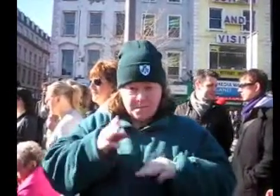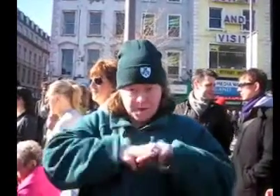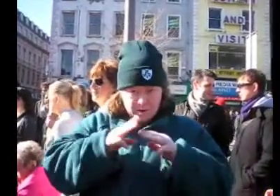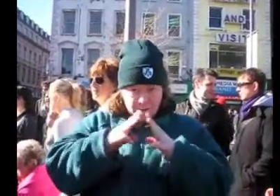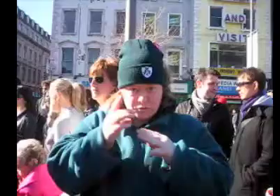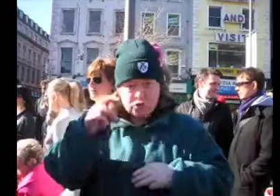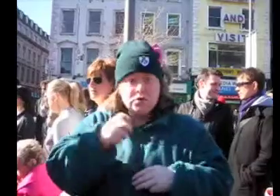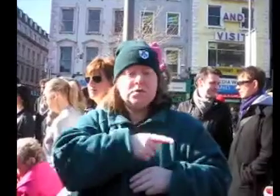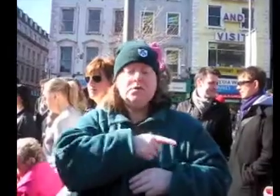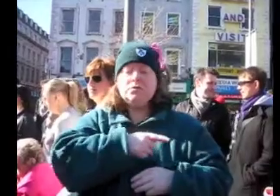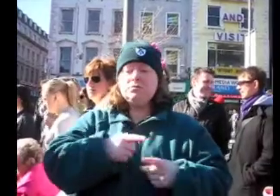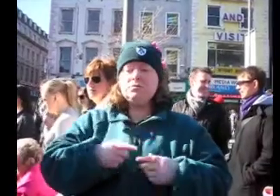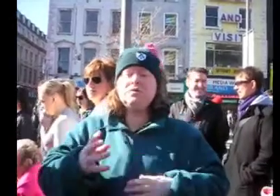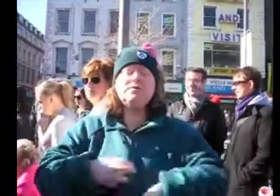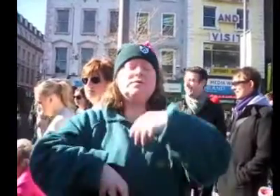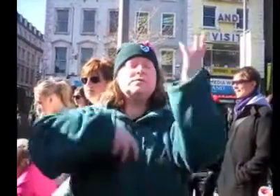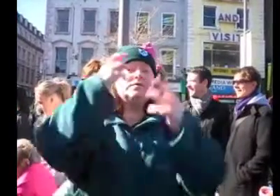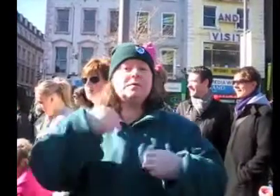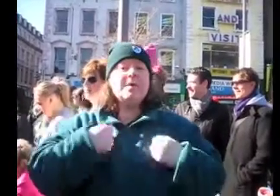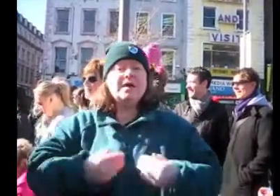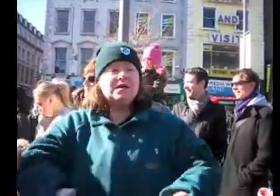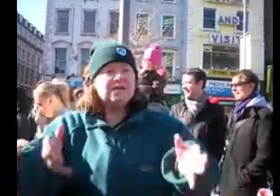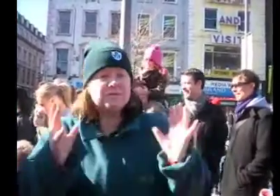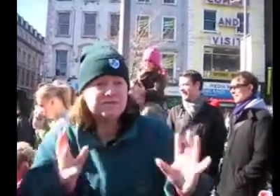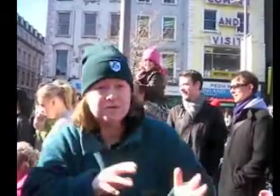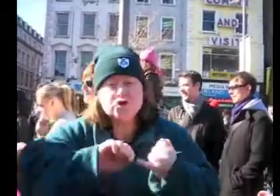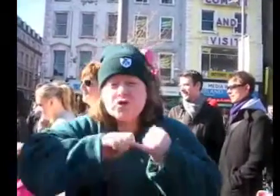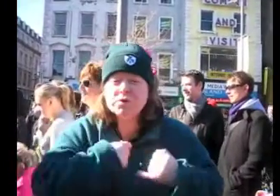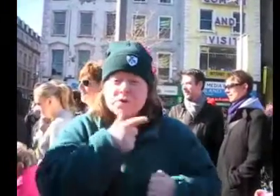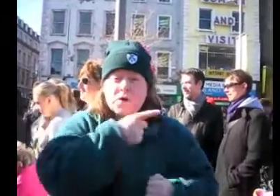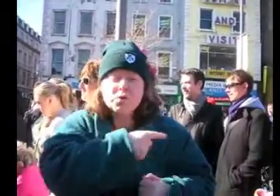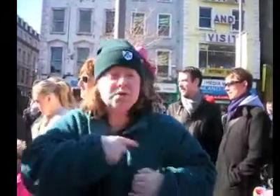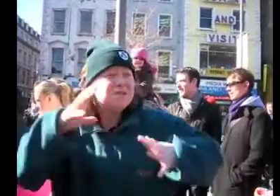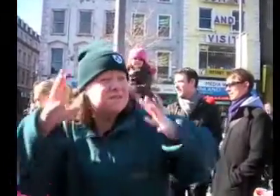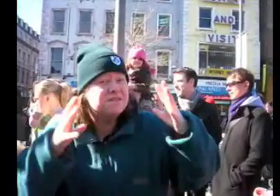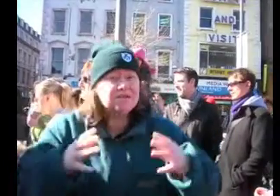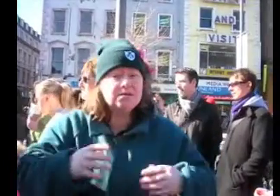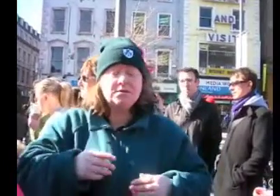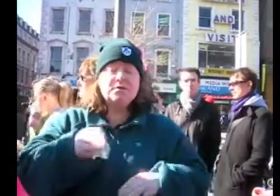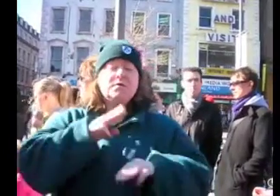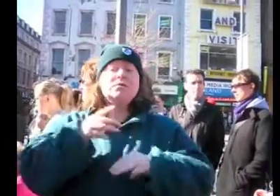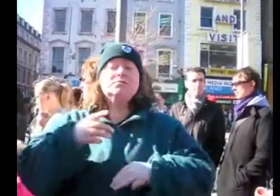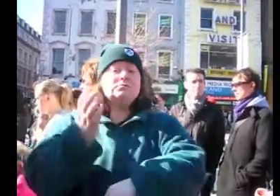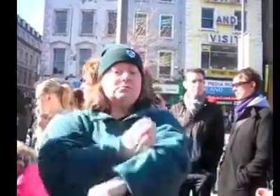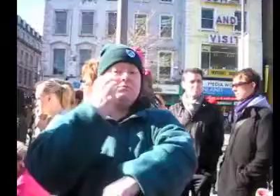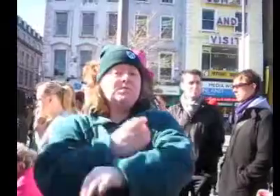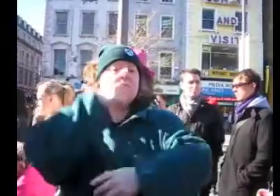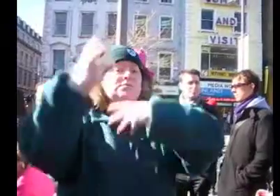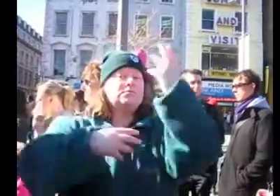are frowning, yeah I'm dirty, yes spring's a girl,